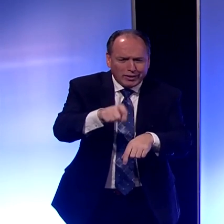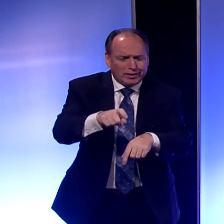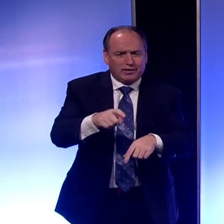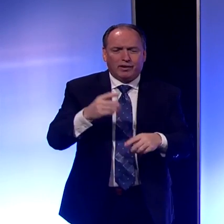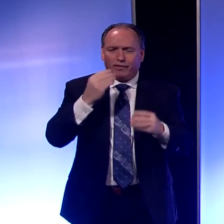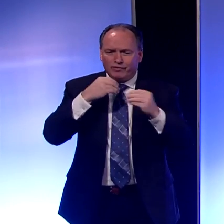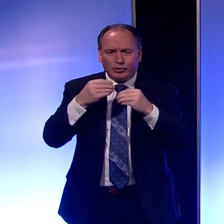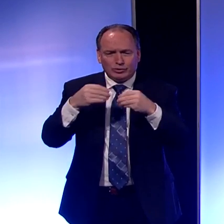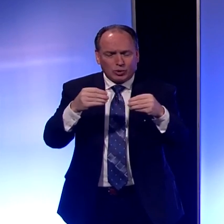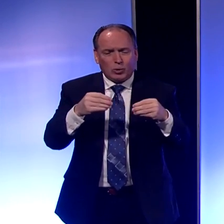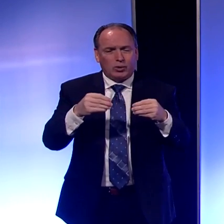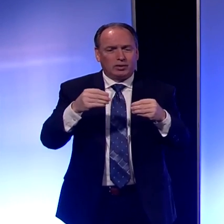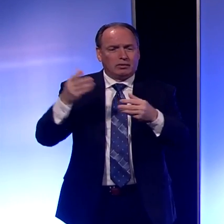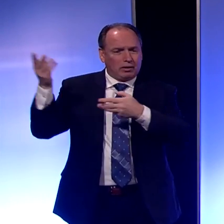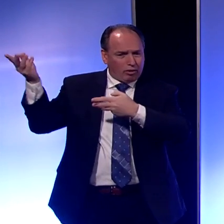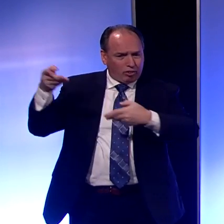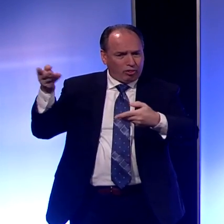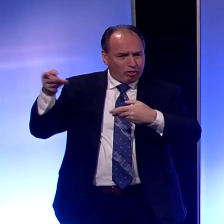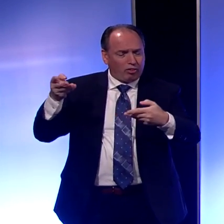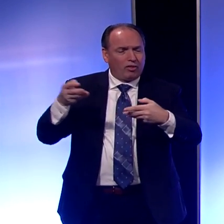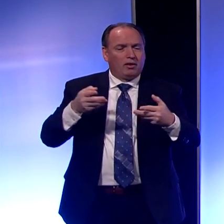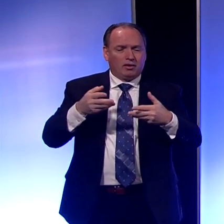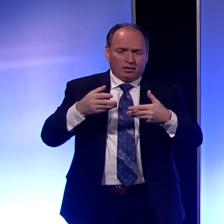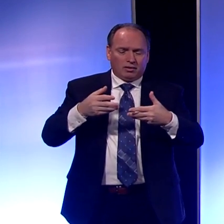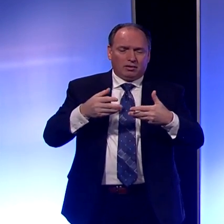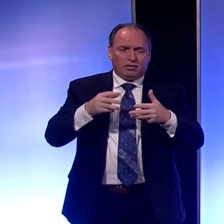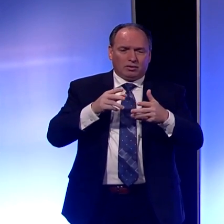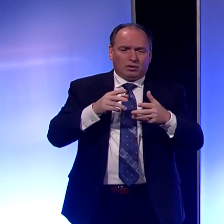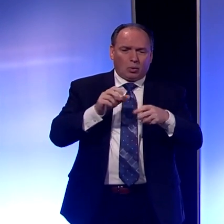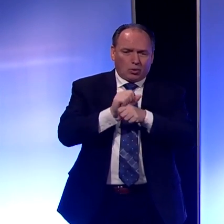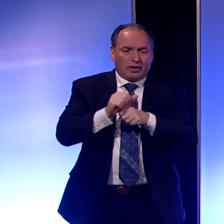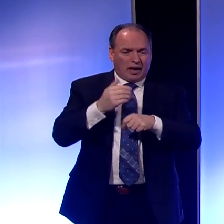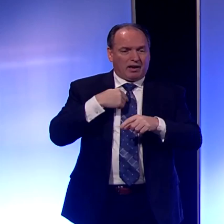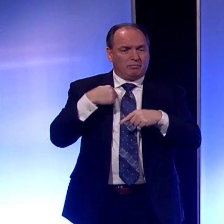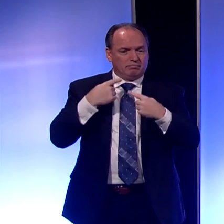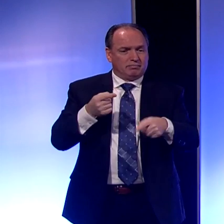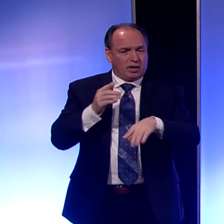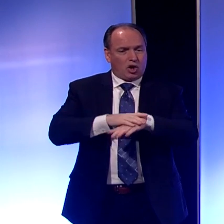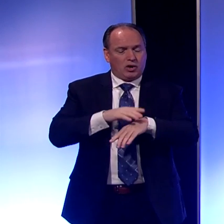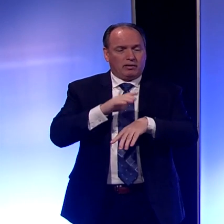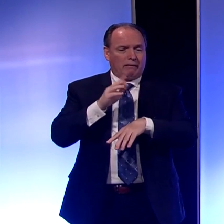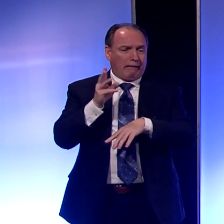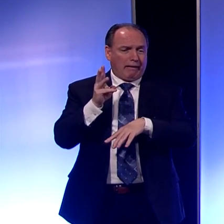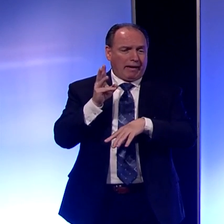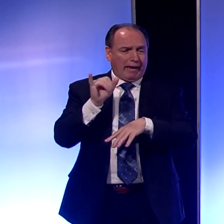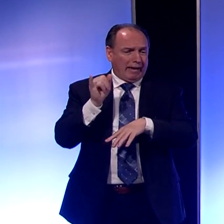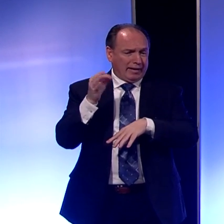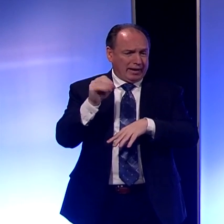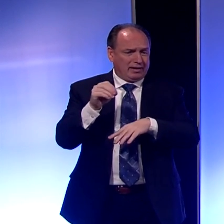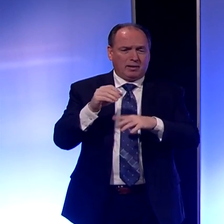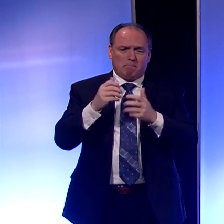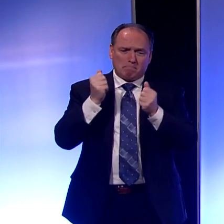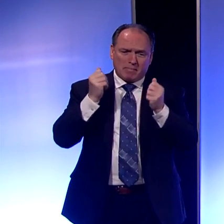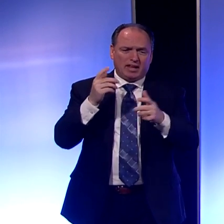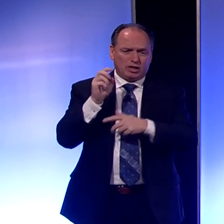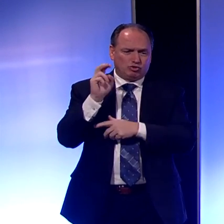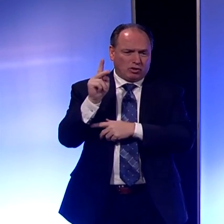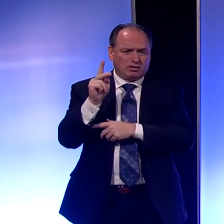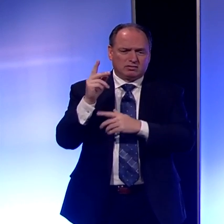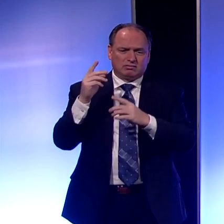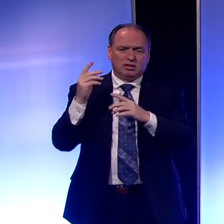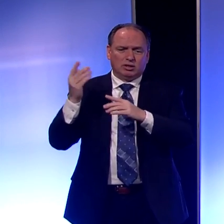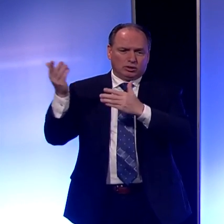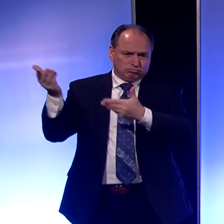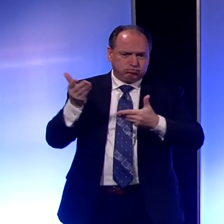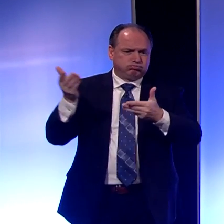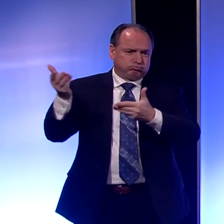supply chain is working. I've been on 990 a couple times and there's lots of trucks on the road. So we